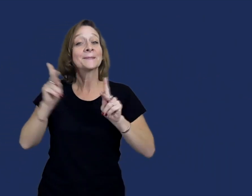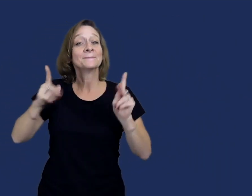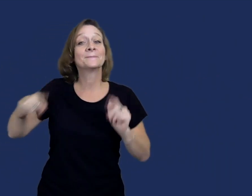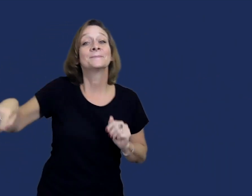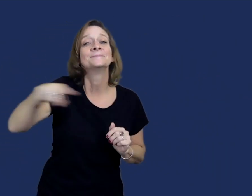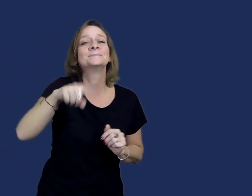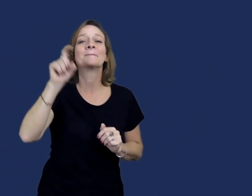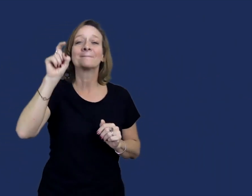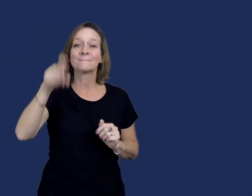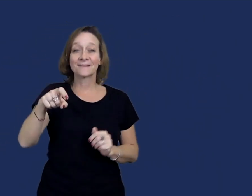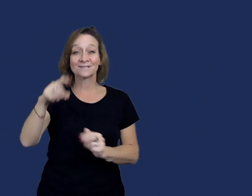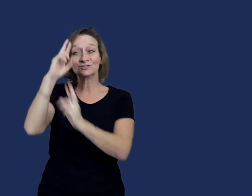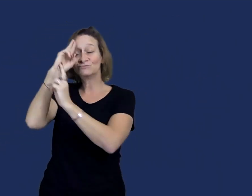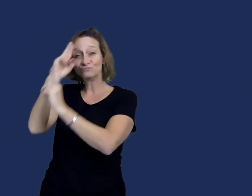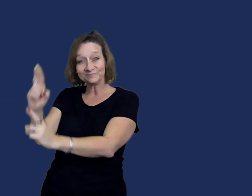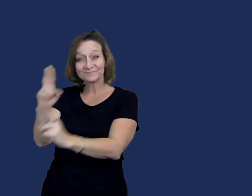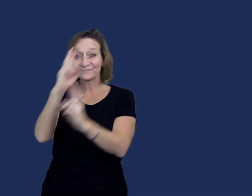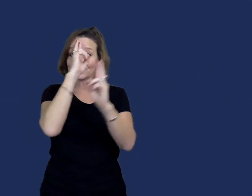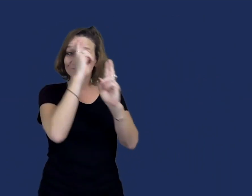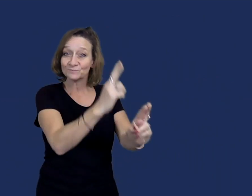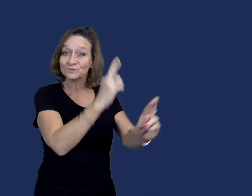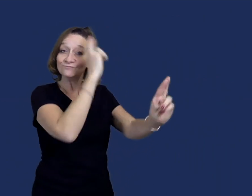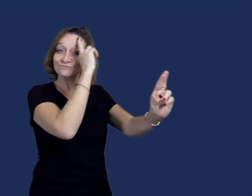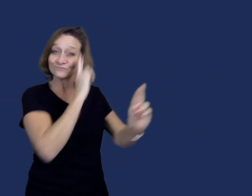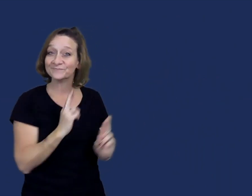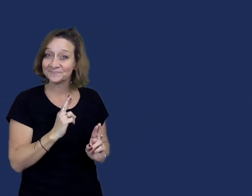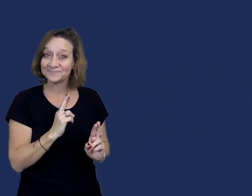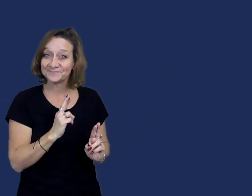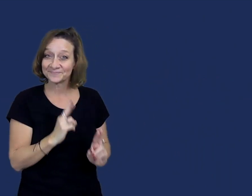is great. People must respect each other's celebrations.